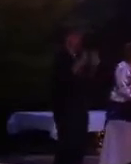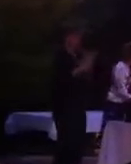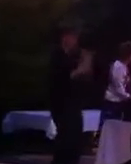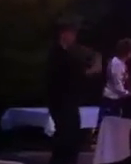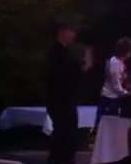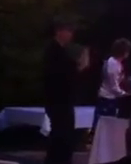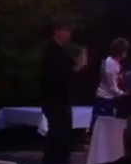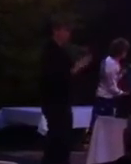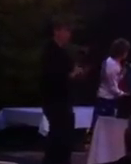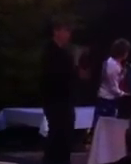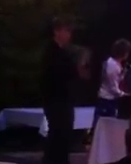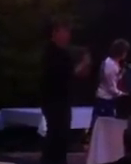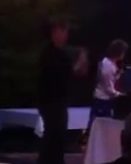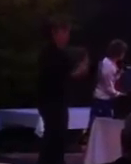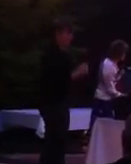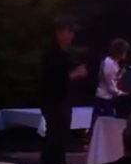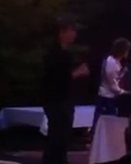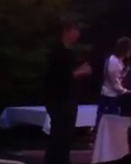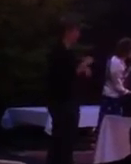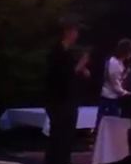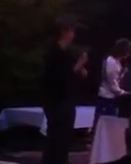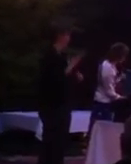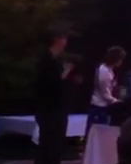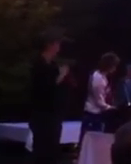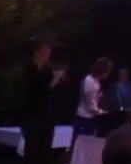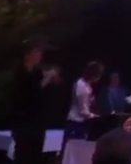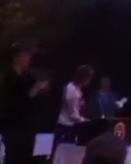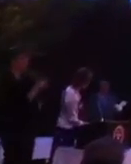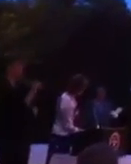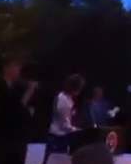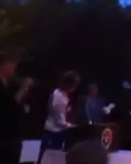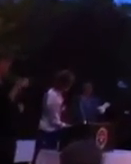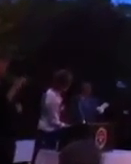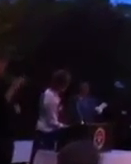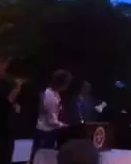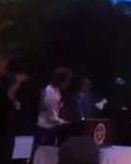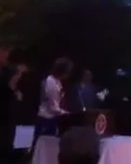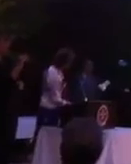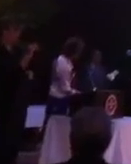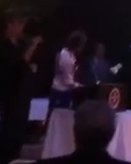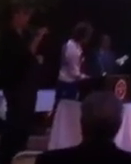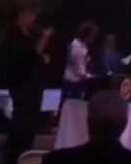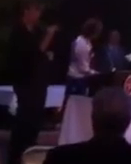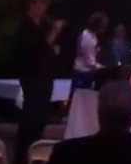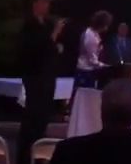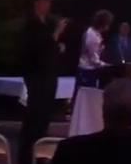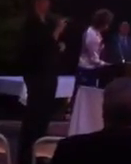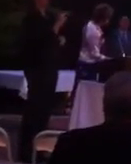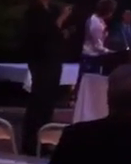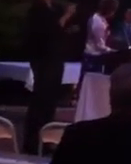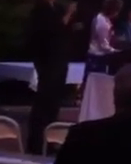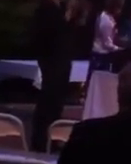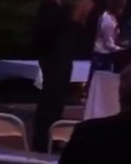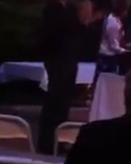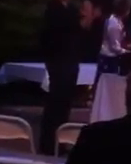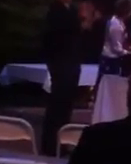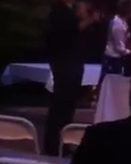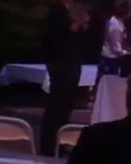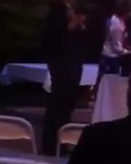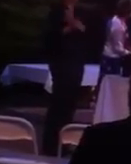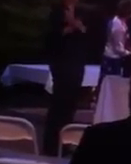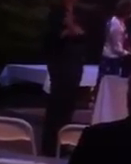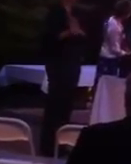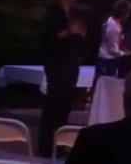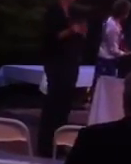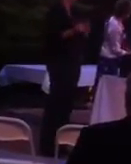inspires them. And my partner Sophia DeWitt with umpteen abilities and only one